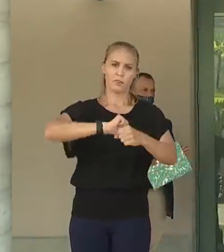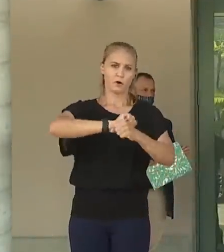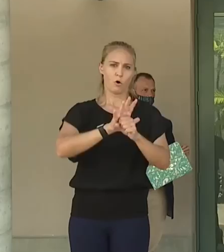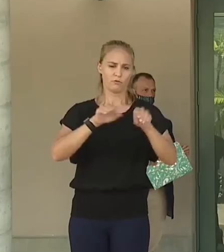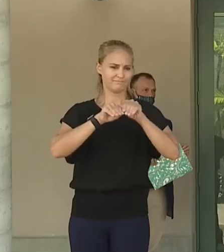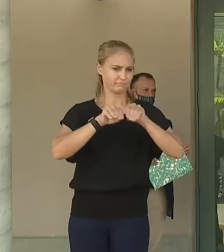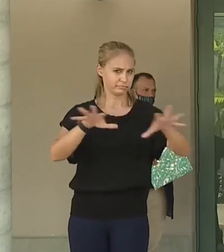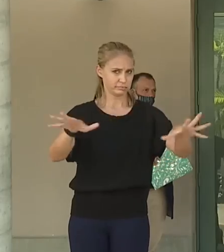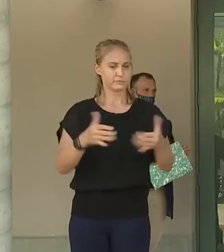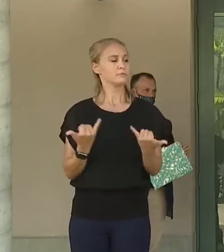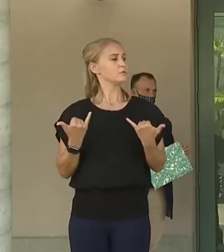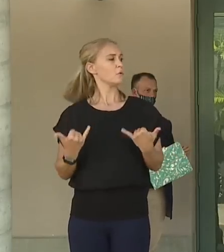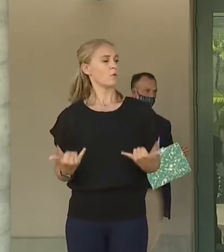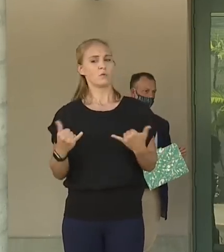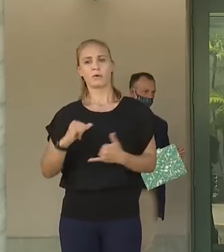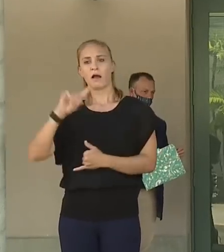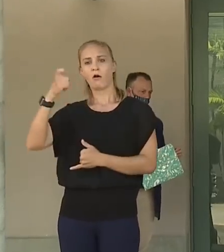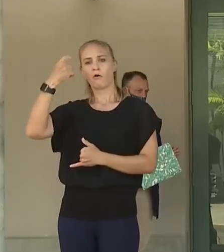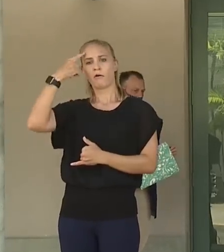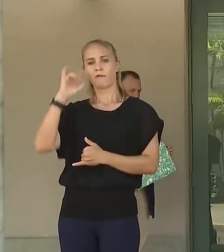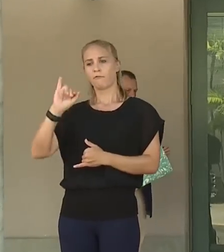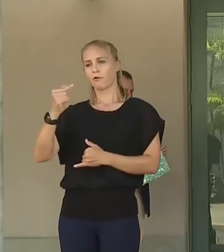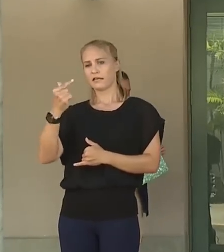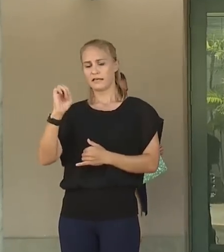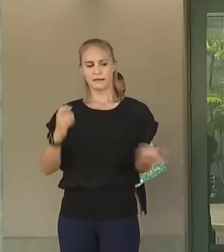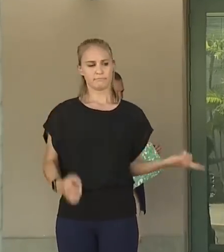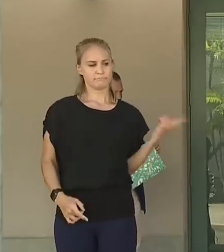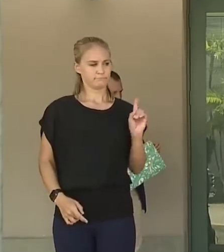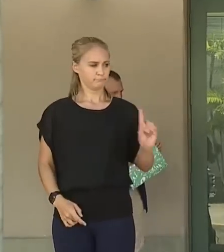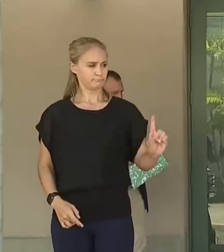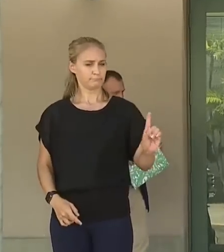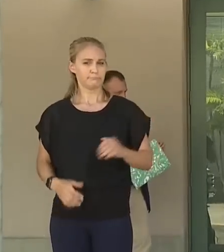Governor Ige to come up and say a few words. Thank you so much.